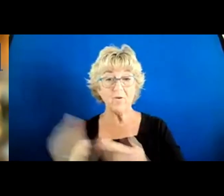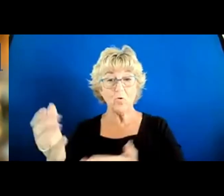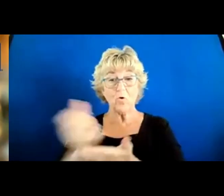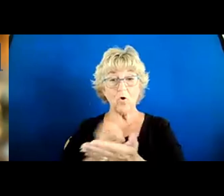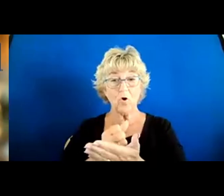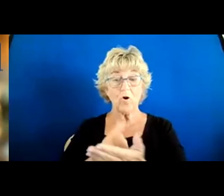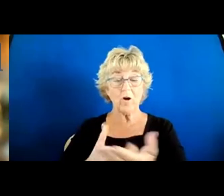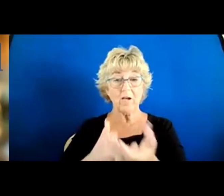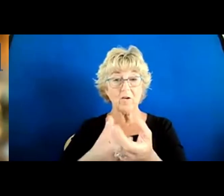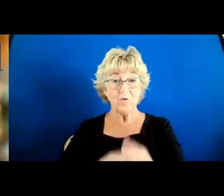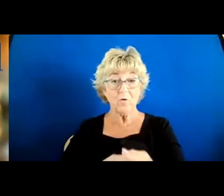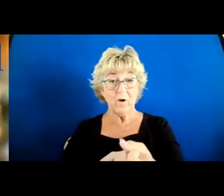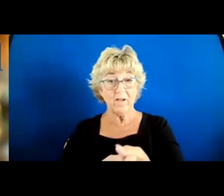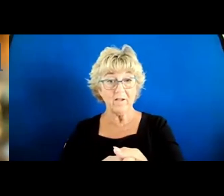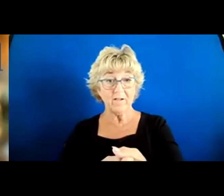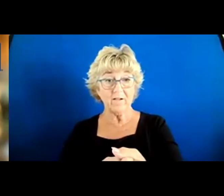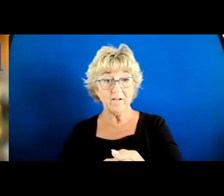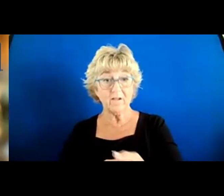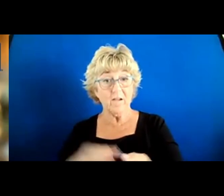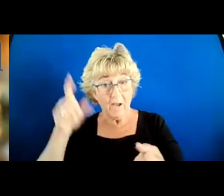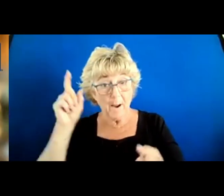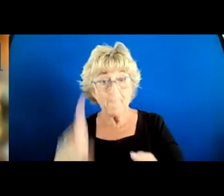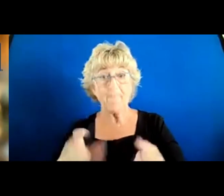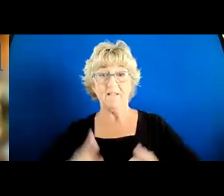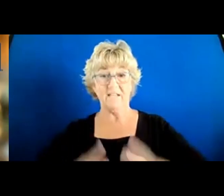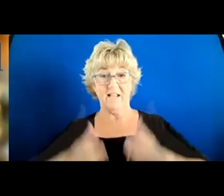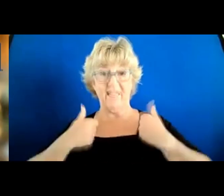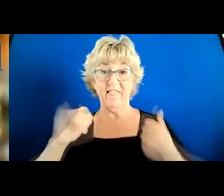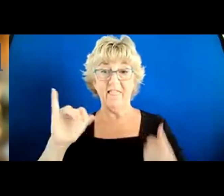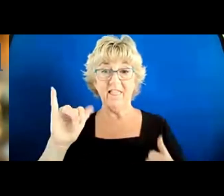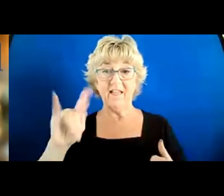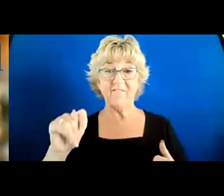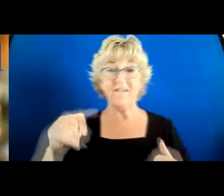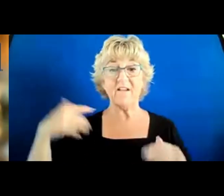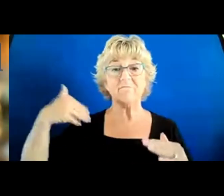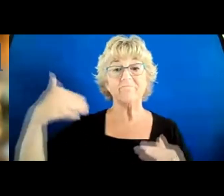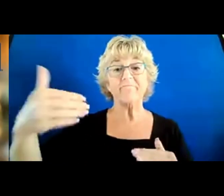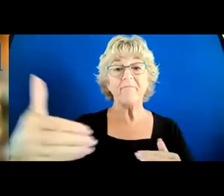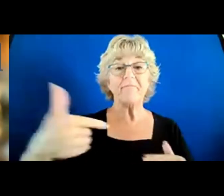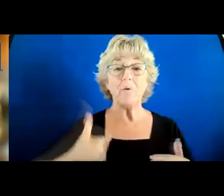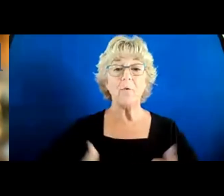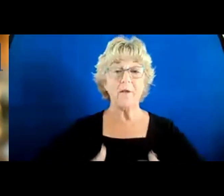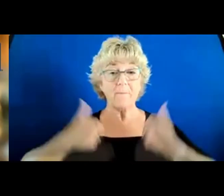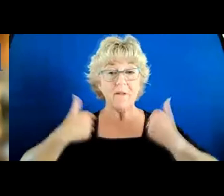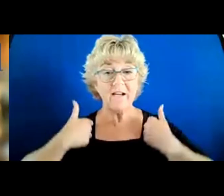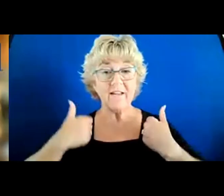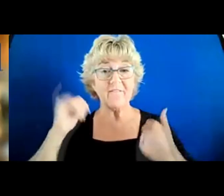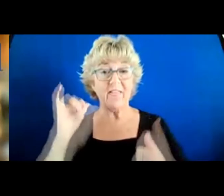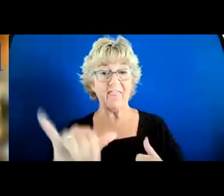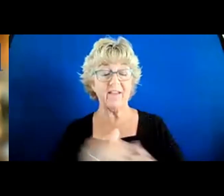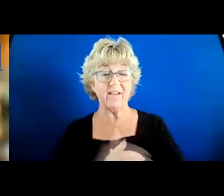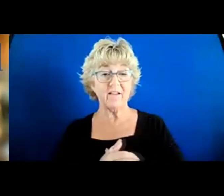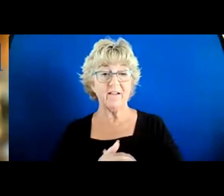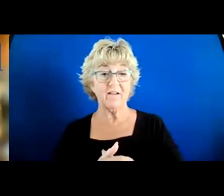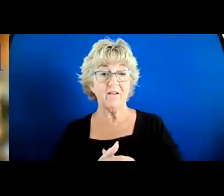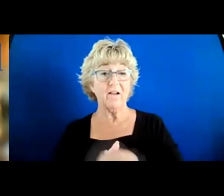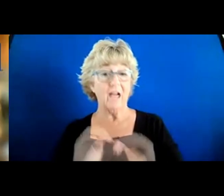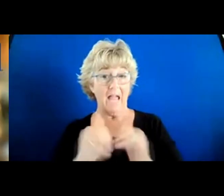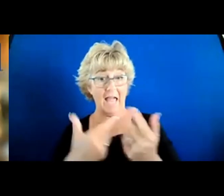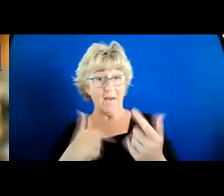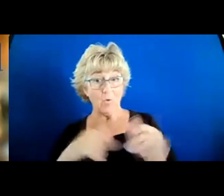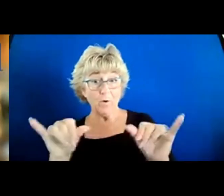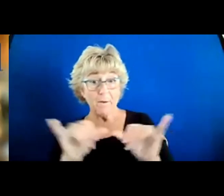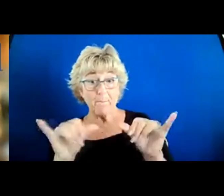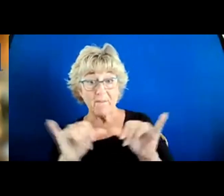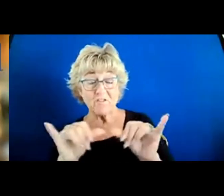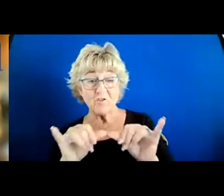isn't enough to earn the trust. You actually have to live them. And so, over time, we've been living these things. And how do we measure this,